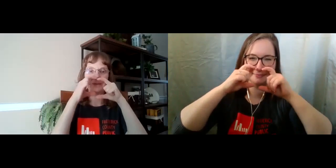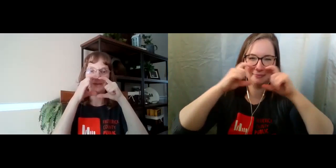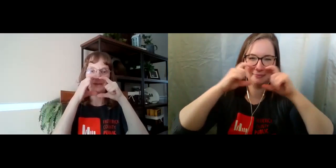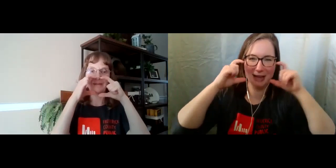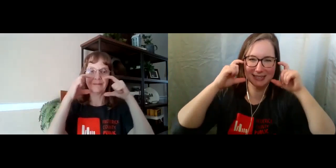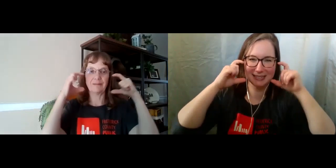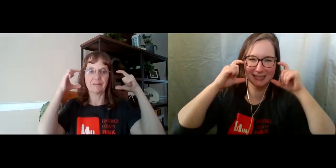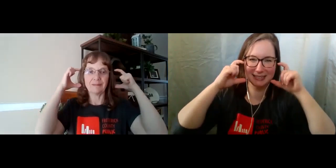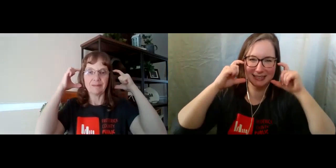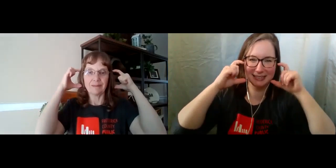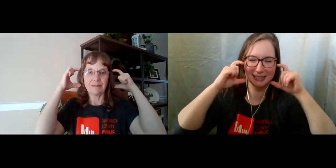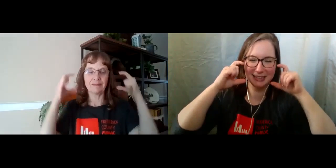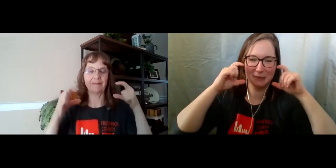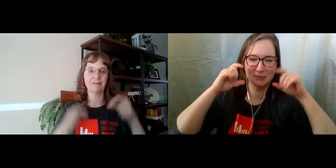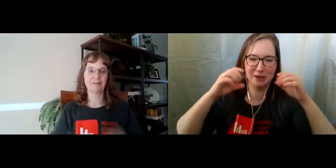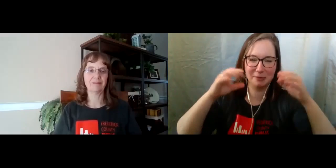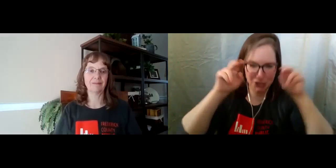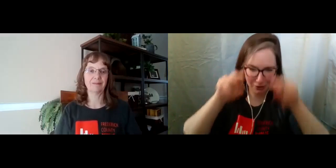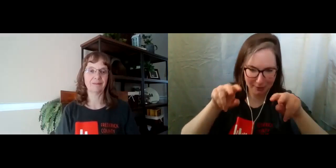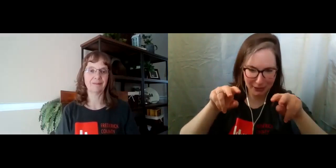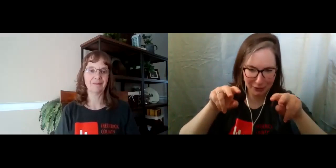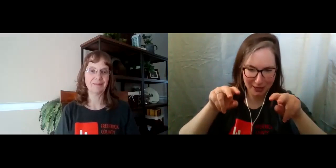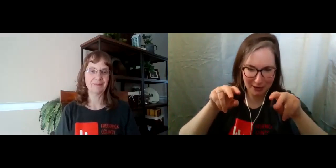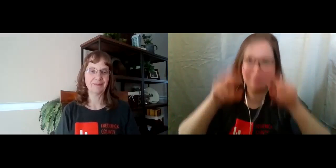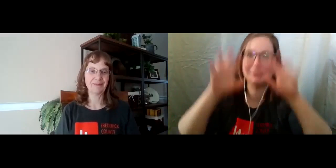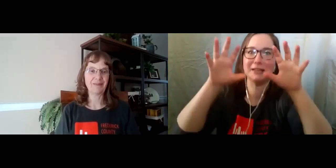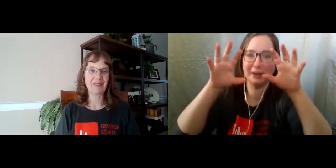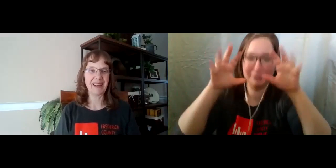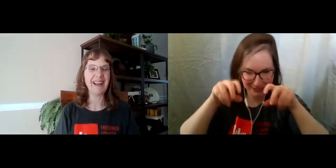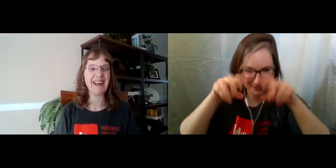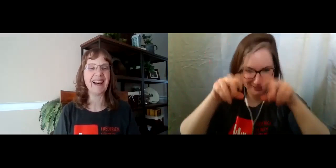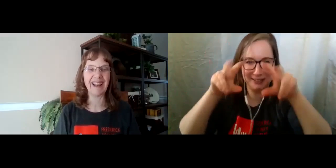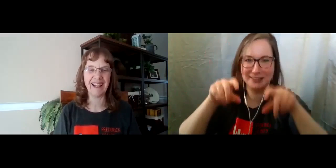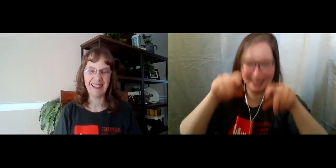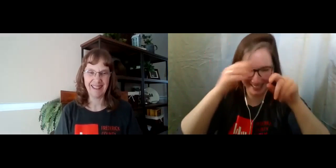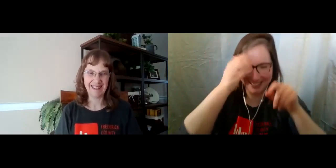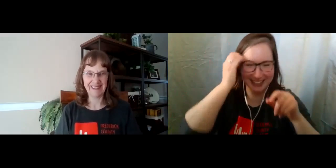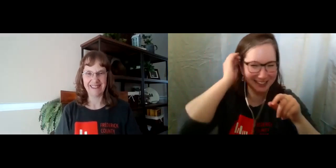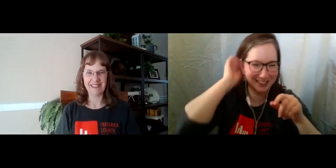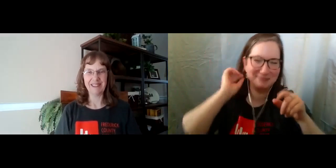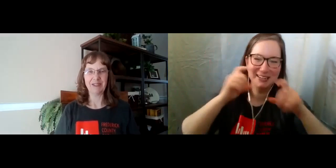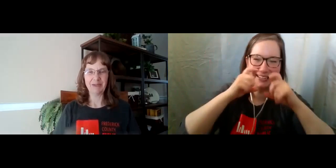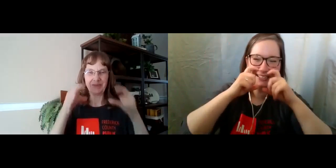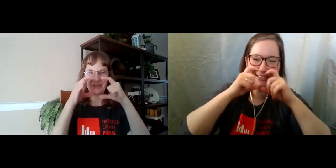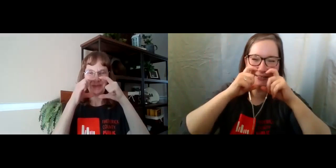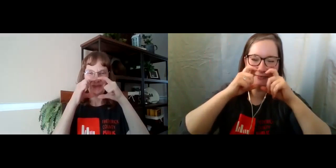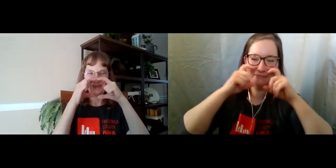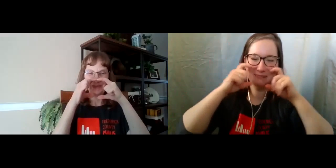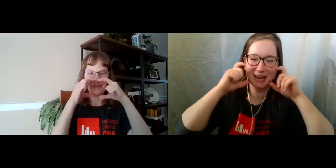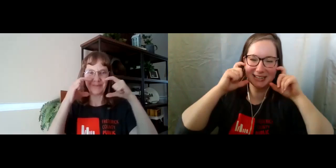Mask. Sorry, Ms. Cheryl. I'm like looking at my own side. I'm trying to like look up. So mask.